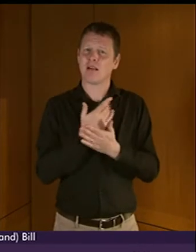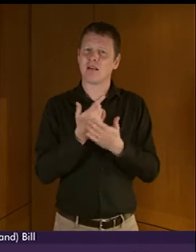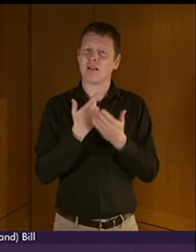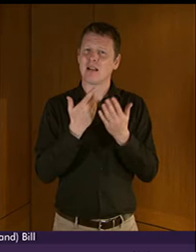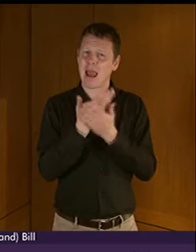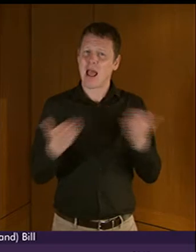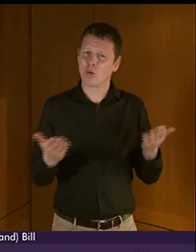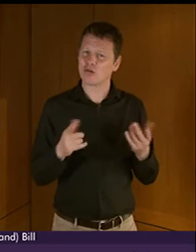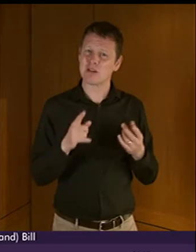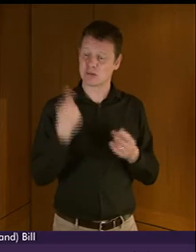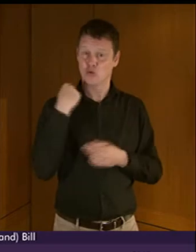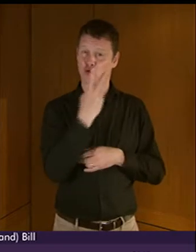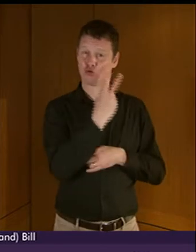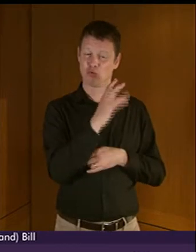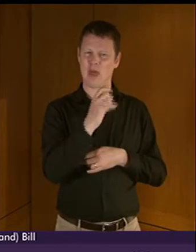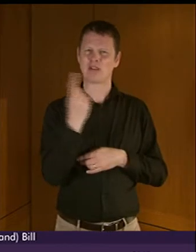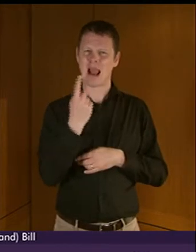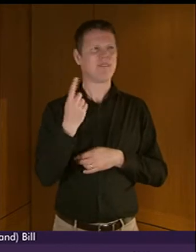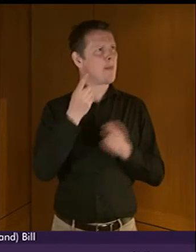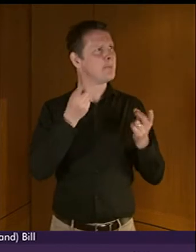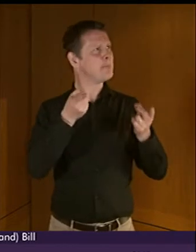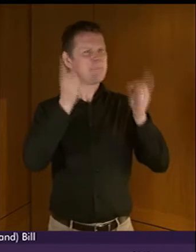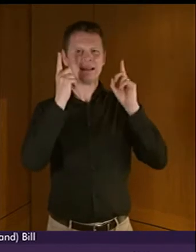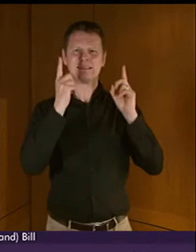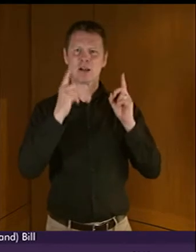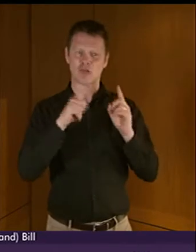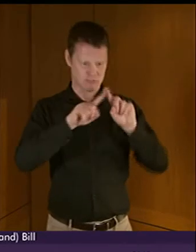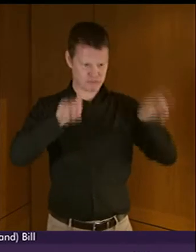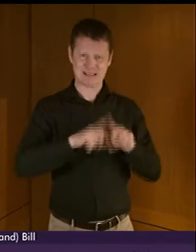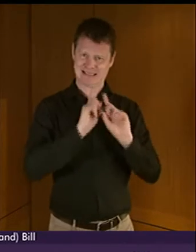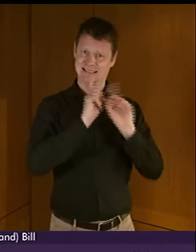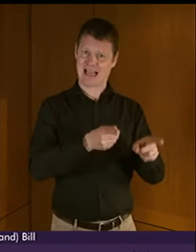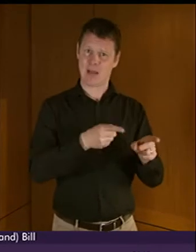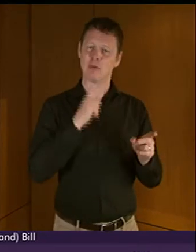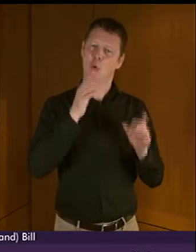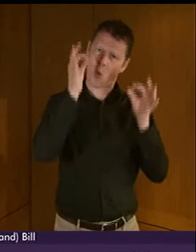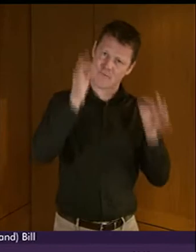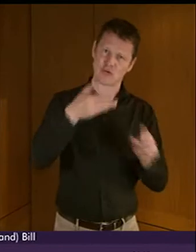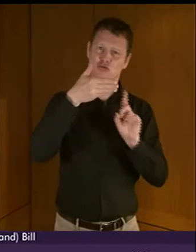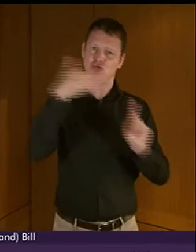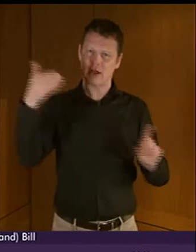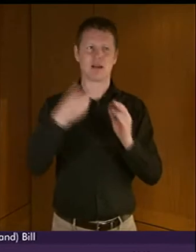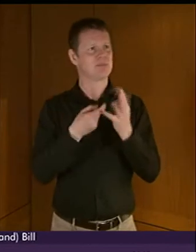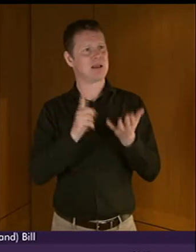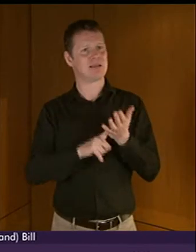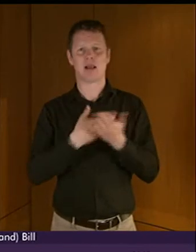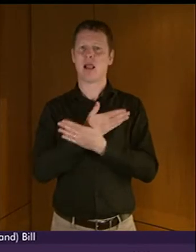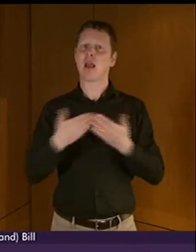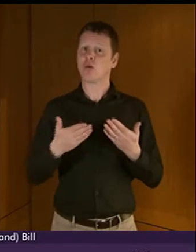2011, was a ministerial statement to this Parliament which officially recognised BSL as a language.